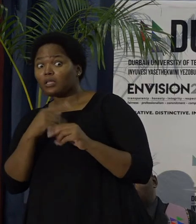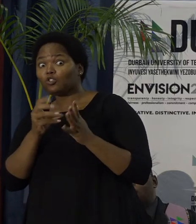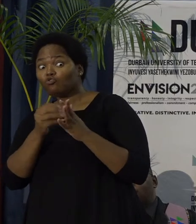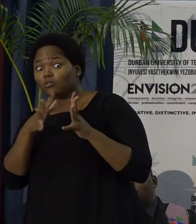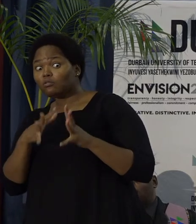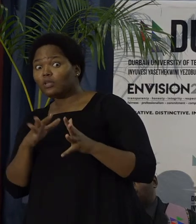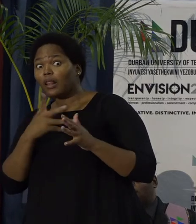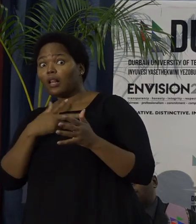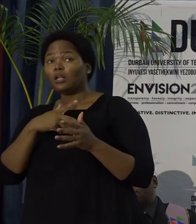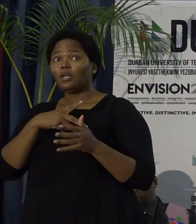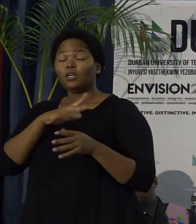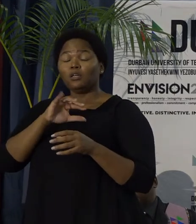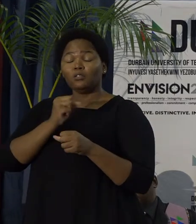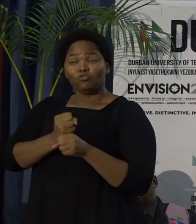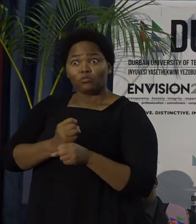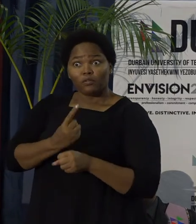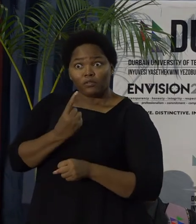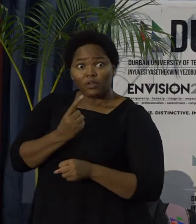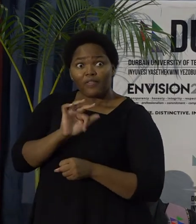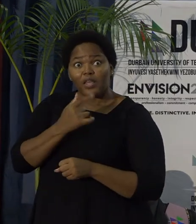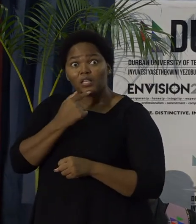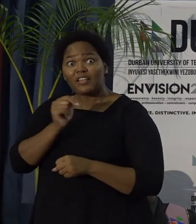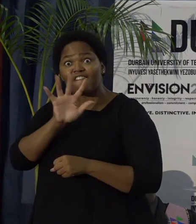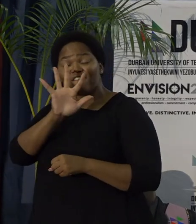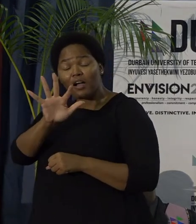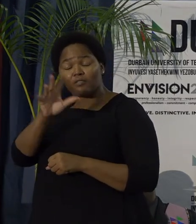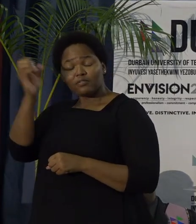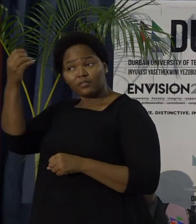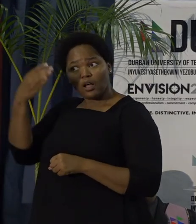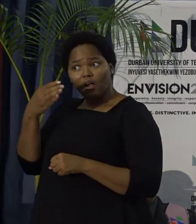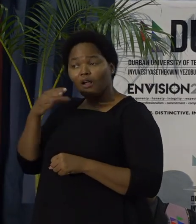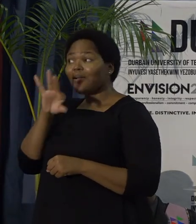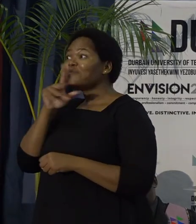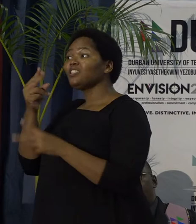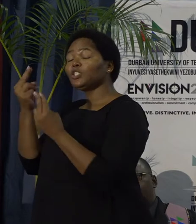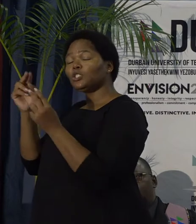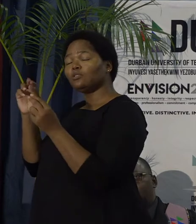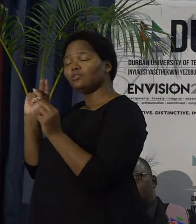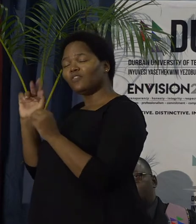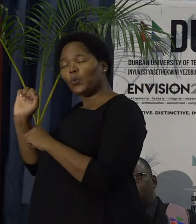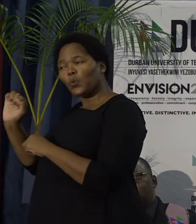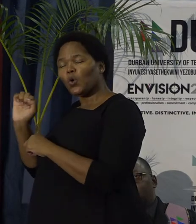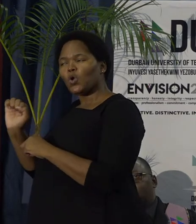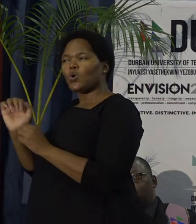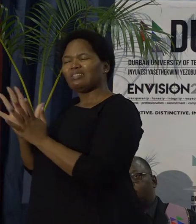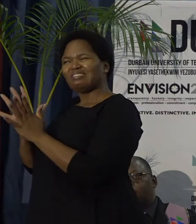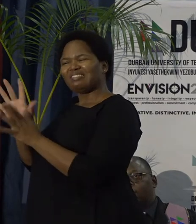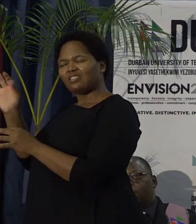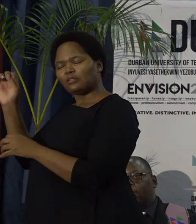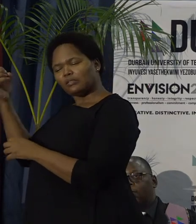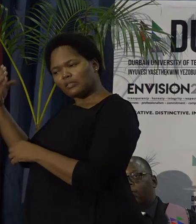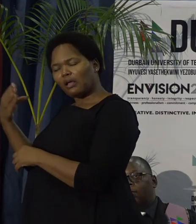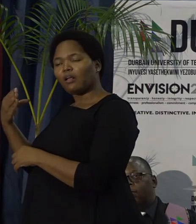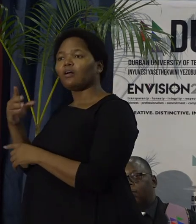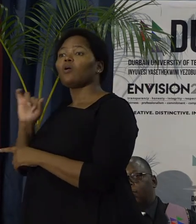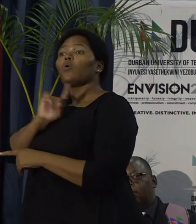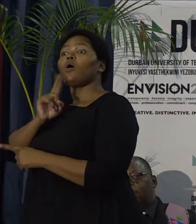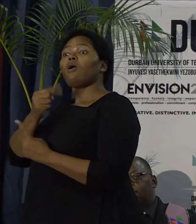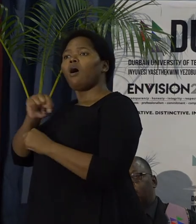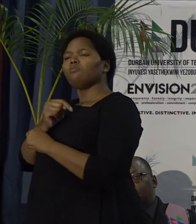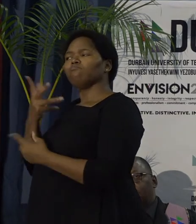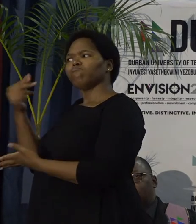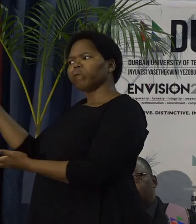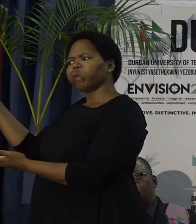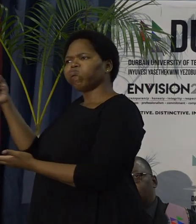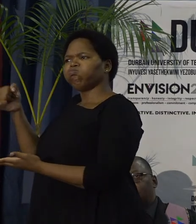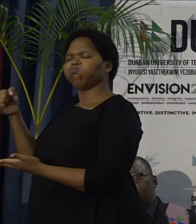in Gauteng are five-star, it must be ten-star here. Because of the investment we have made